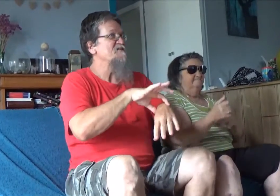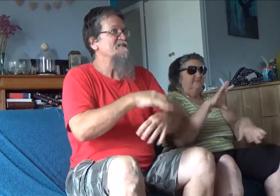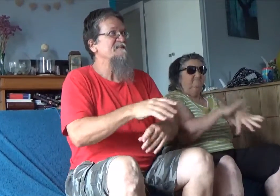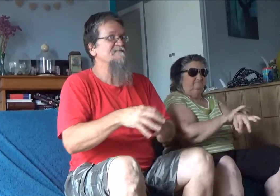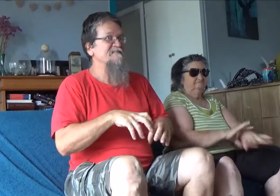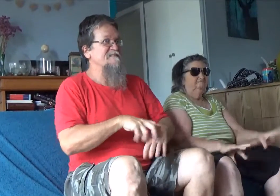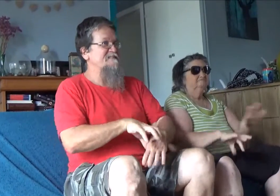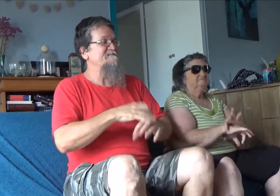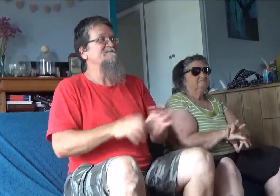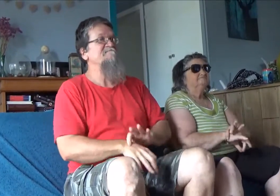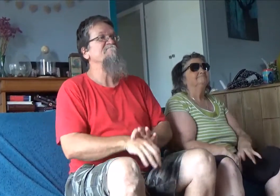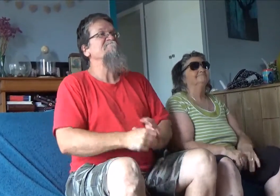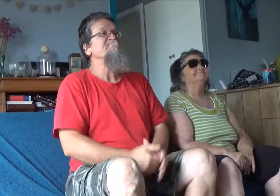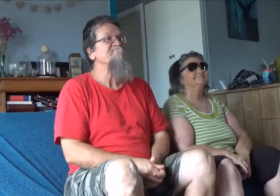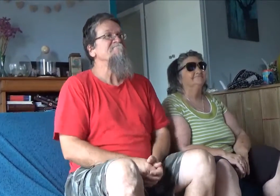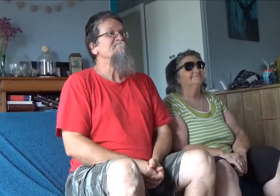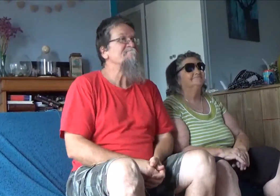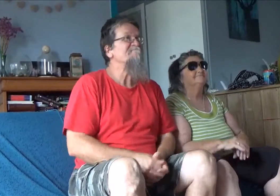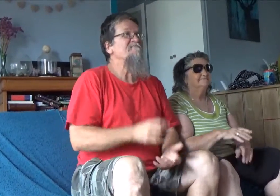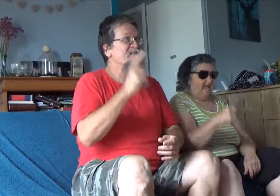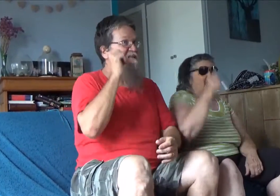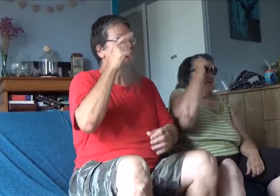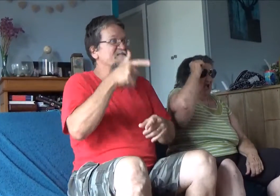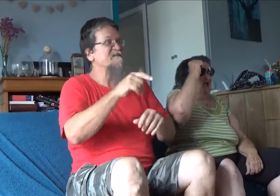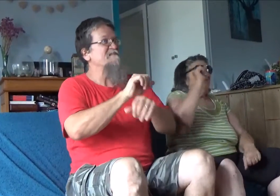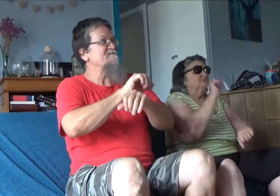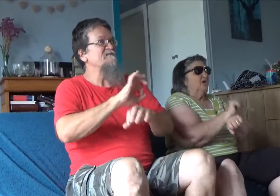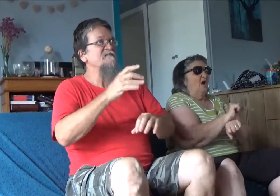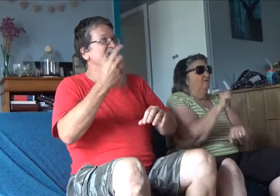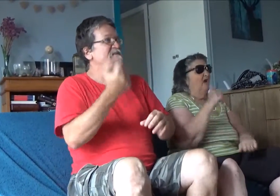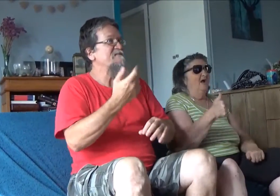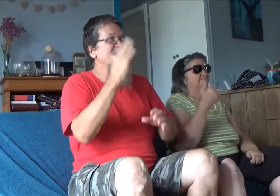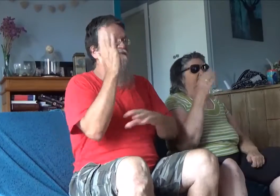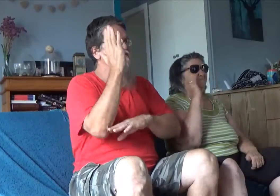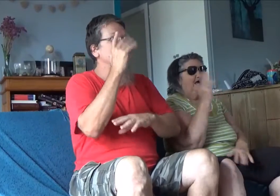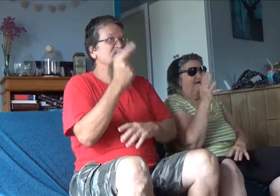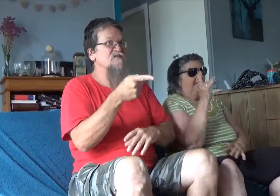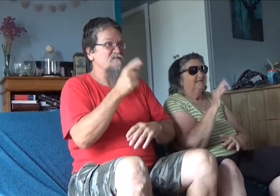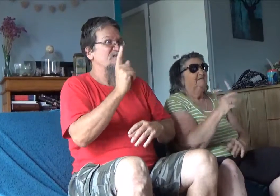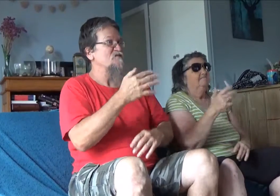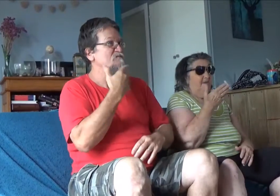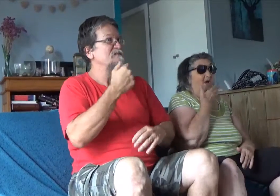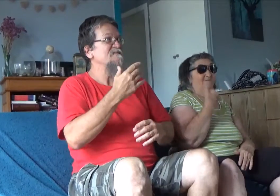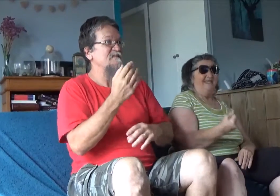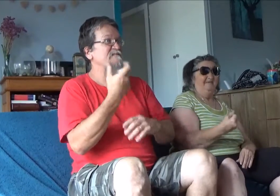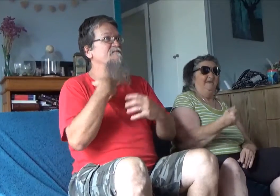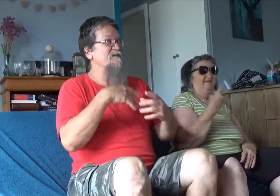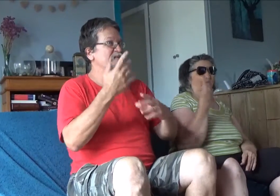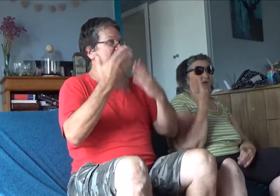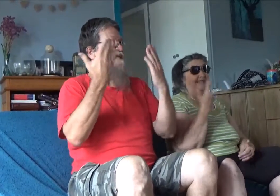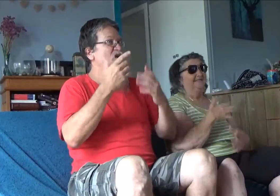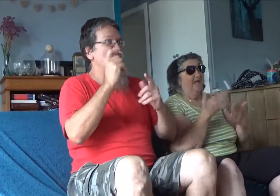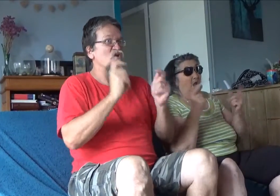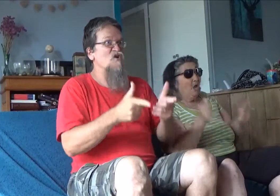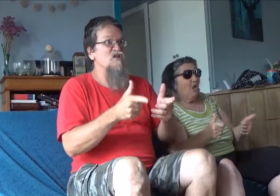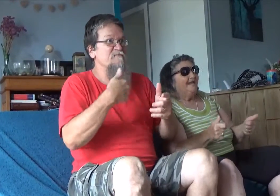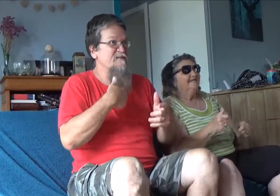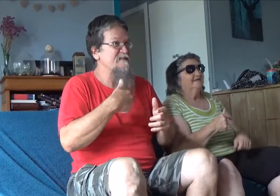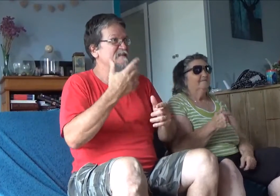advantage And even though the jail didn't have a tree Christmas came a night early